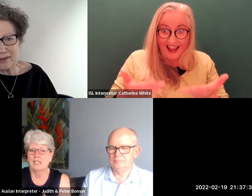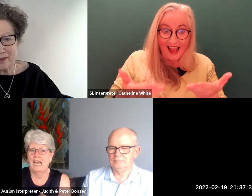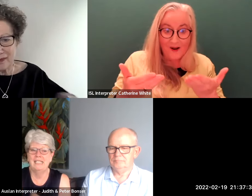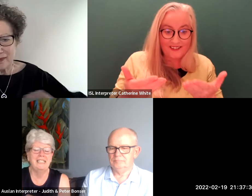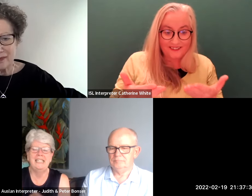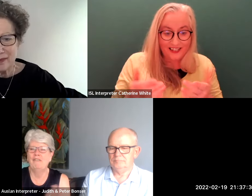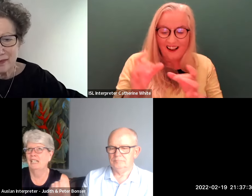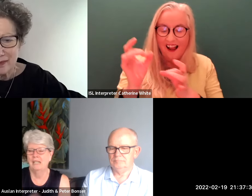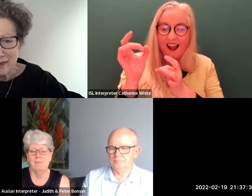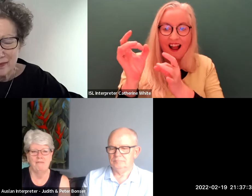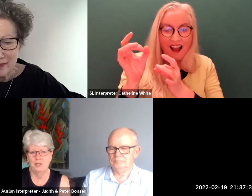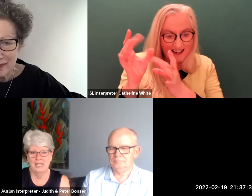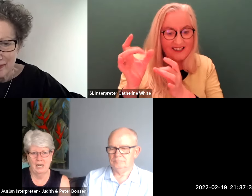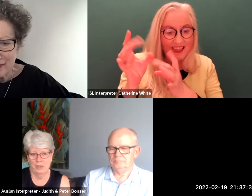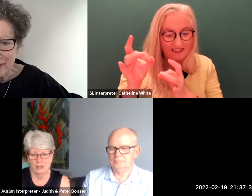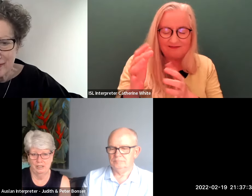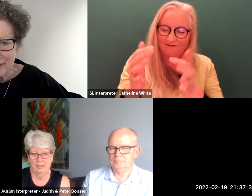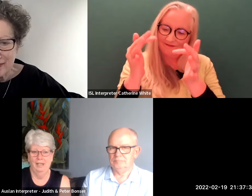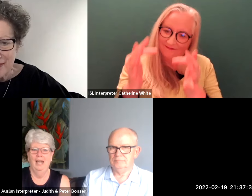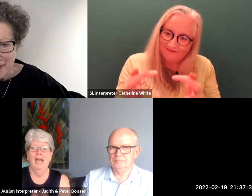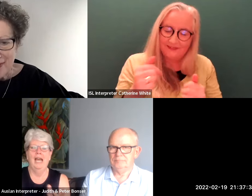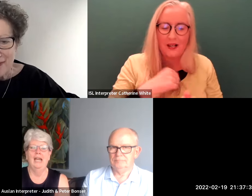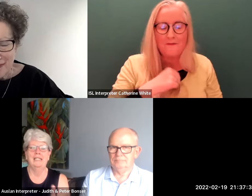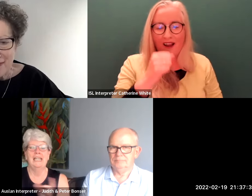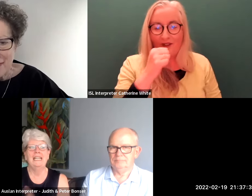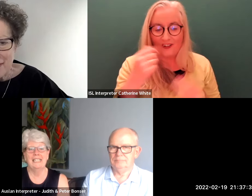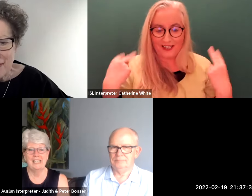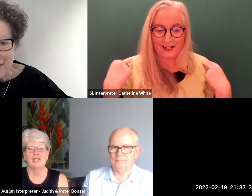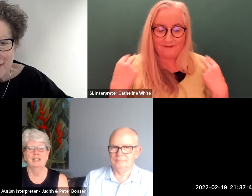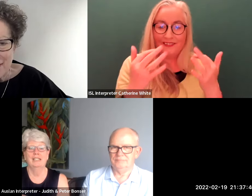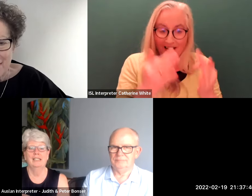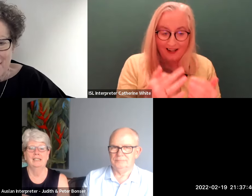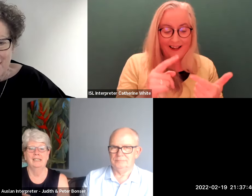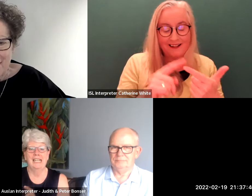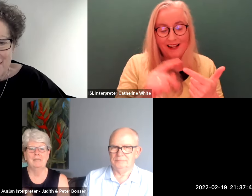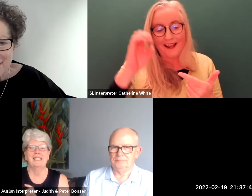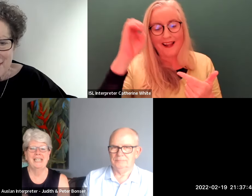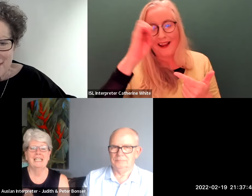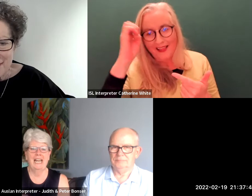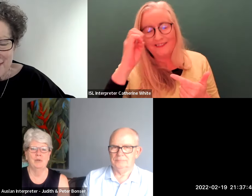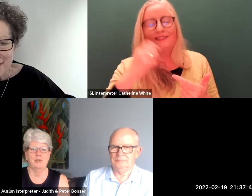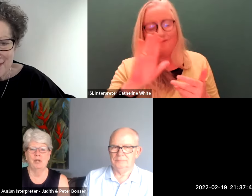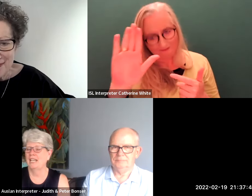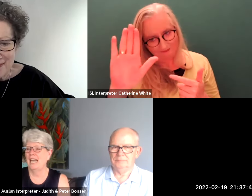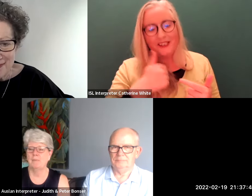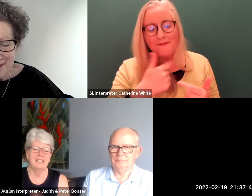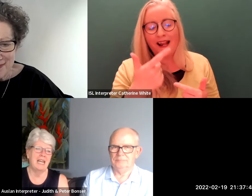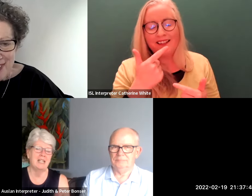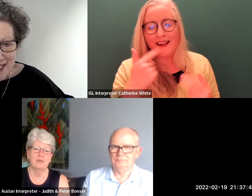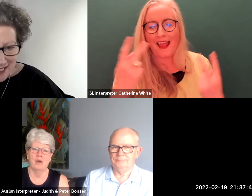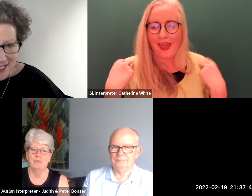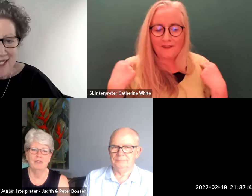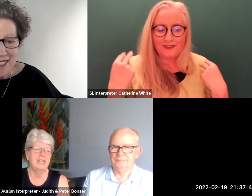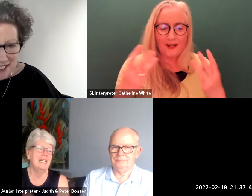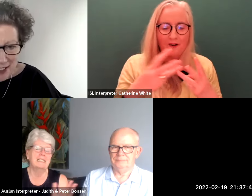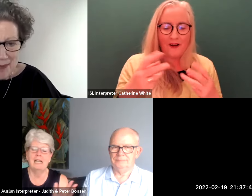ausland is definitely my first language and english is my second language when i get upset